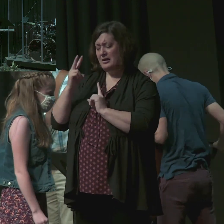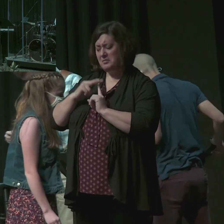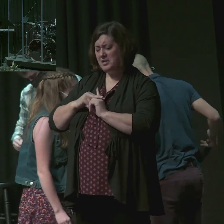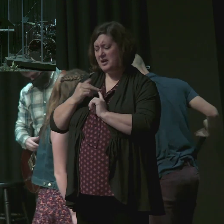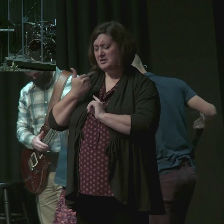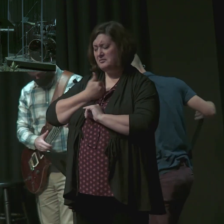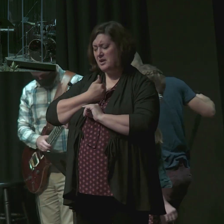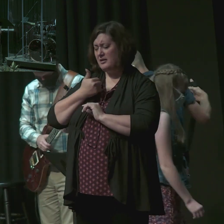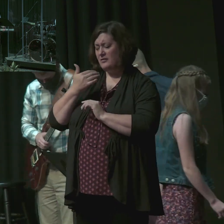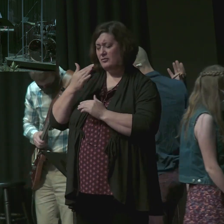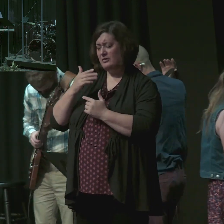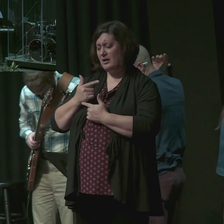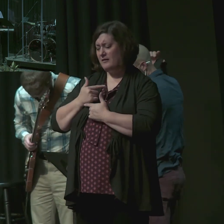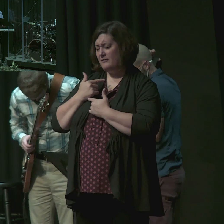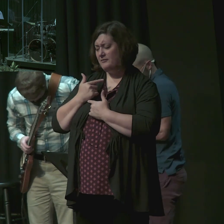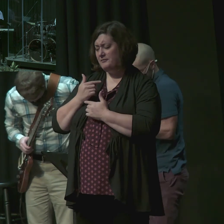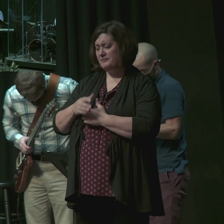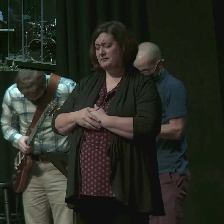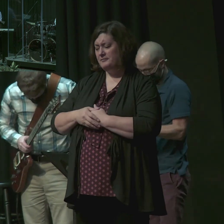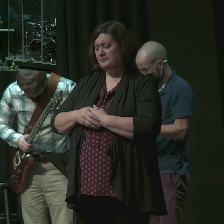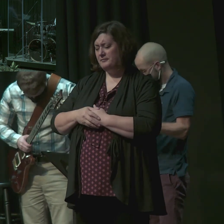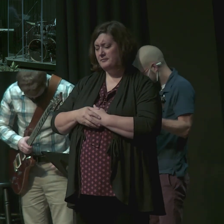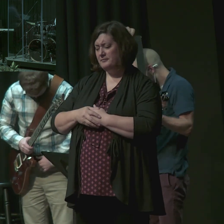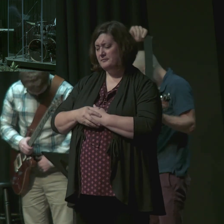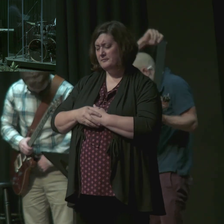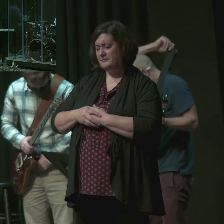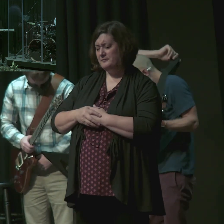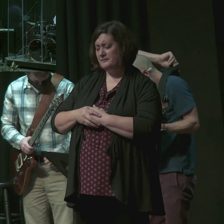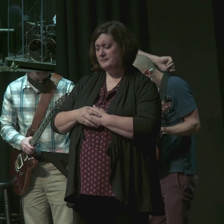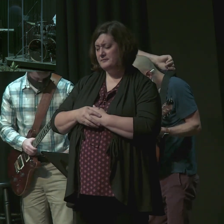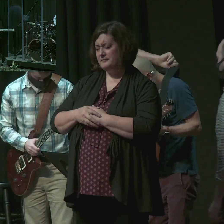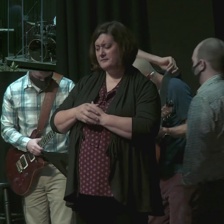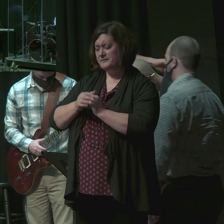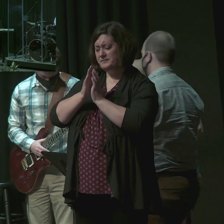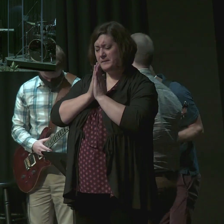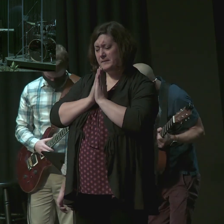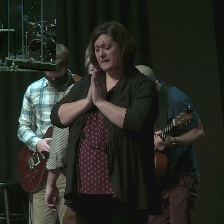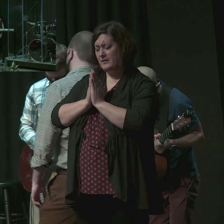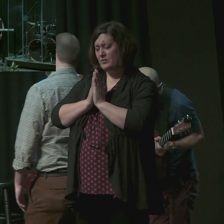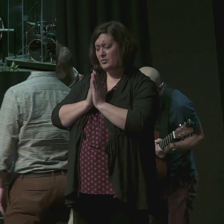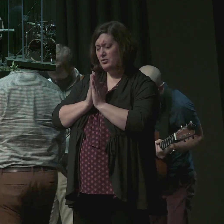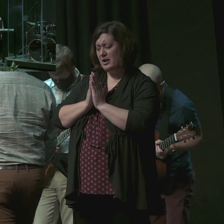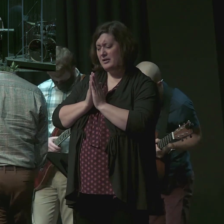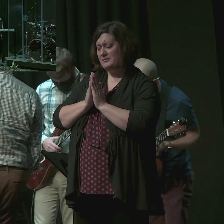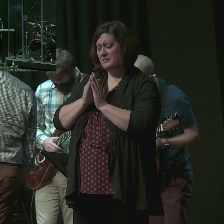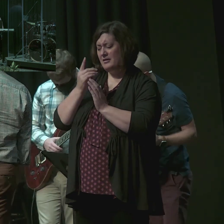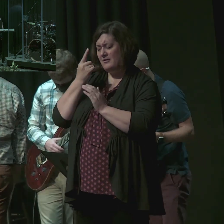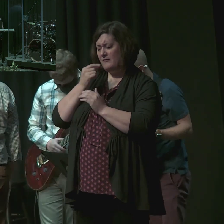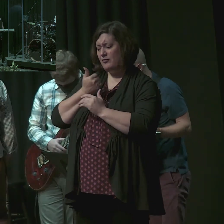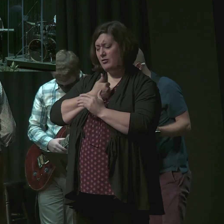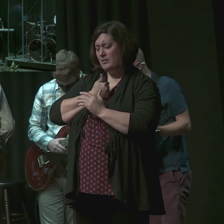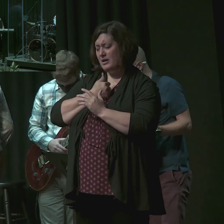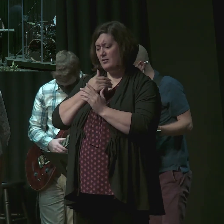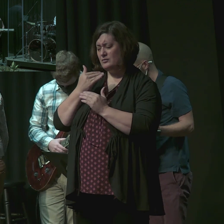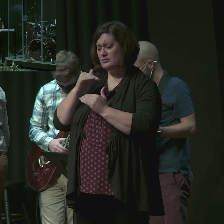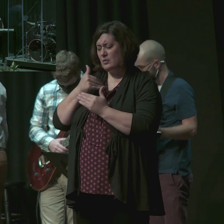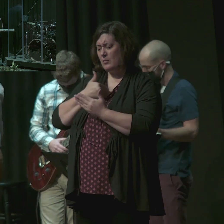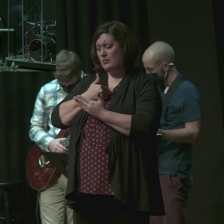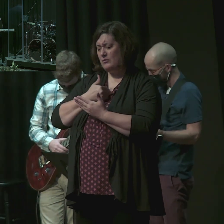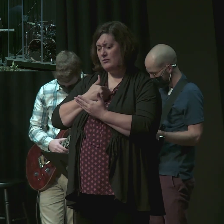applied to my own life these words I pray that the sense of reality in my own soul